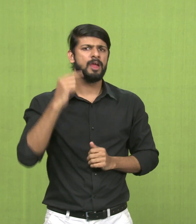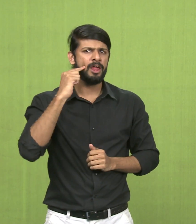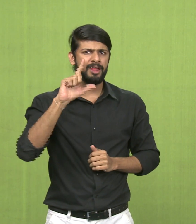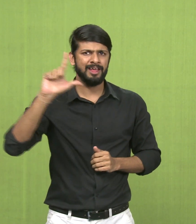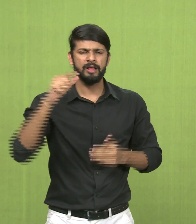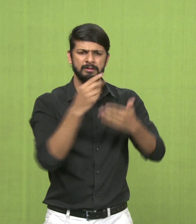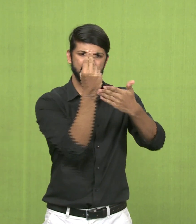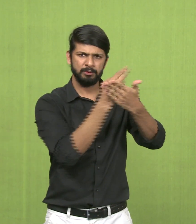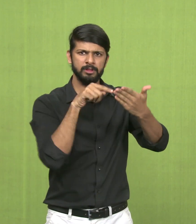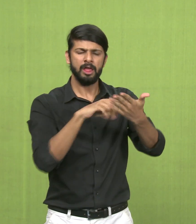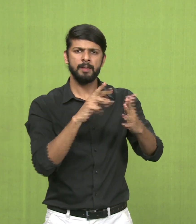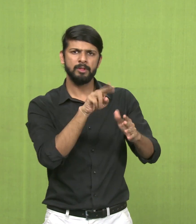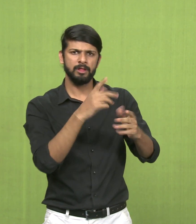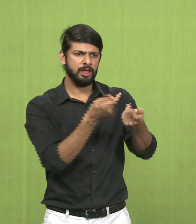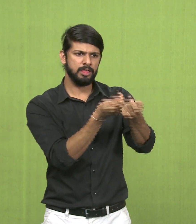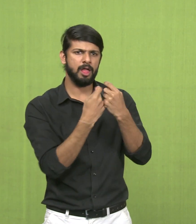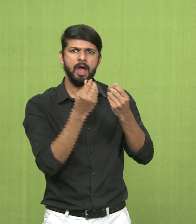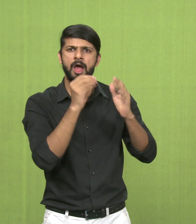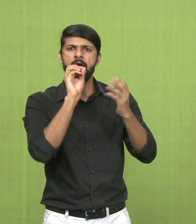Then description about illustration.